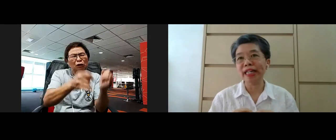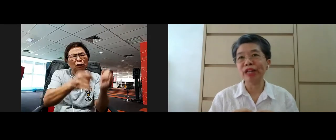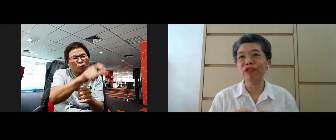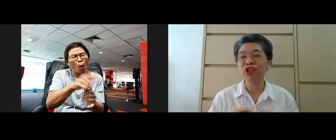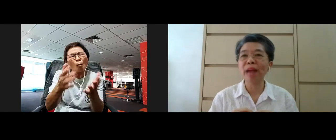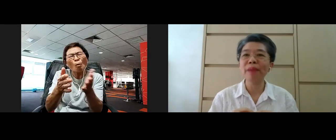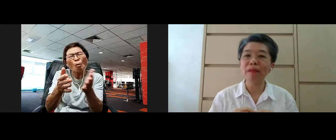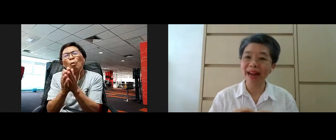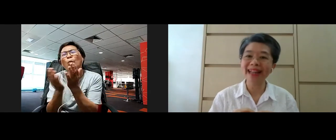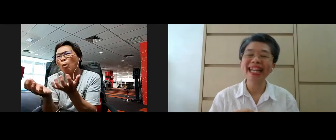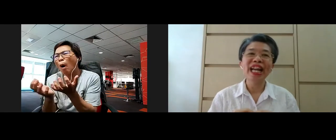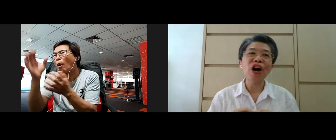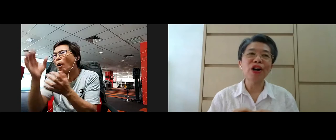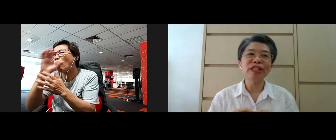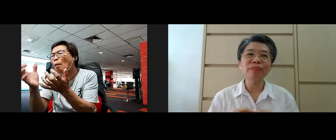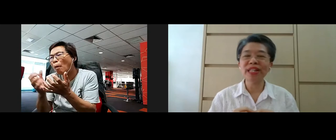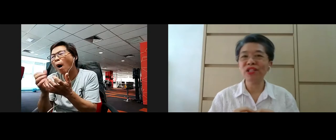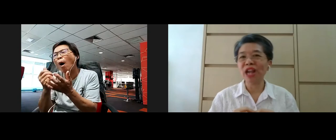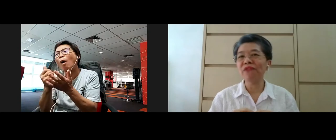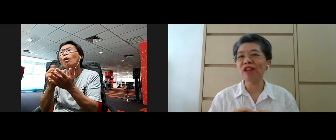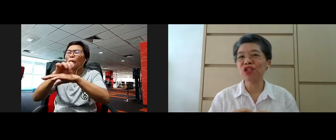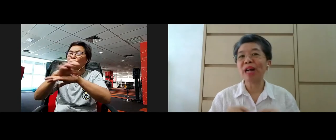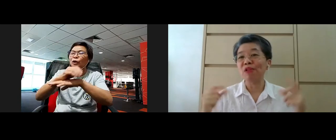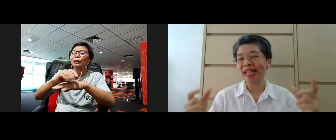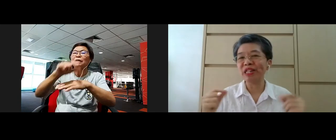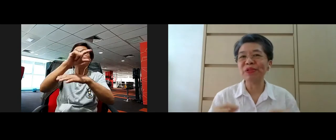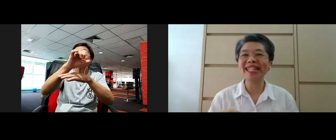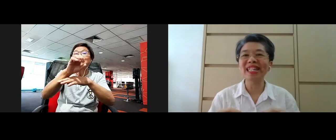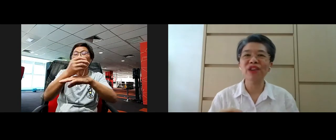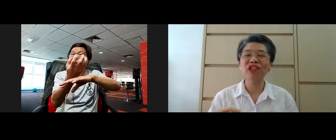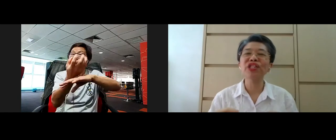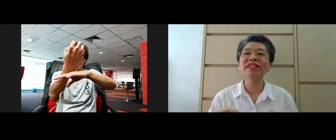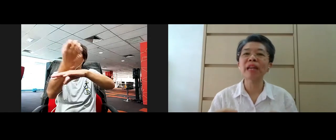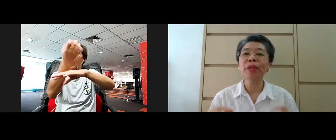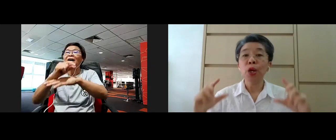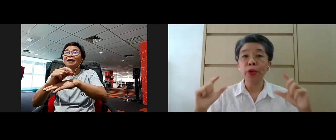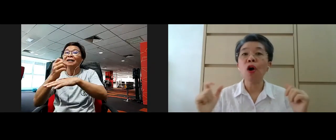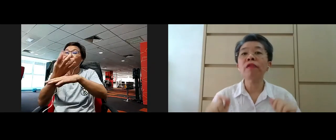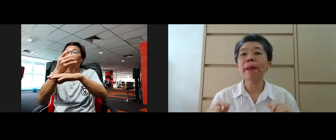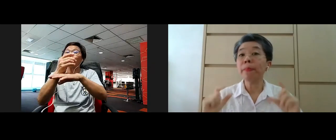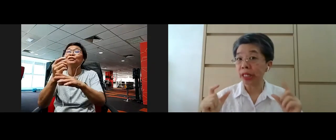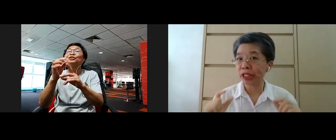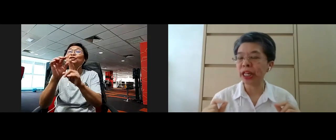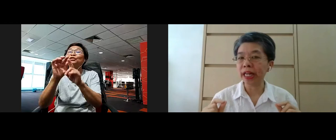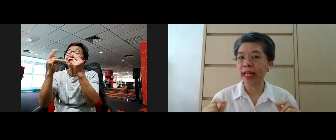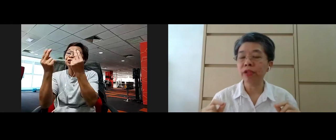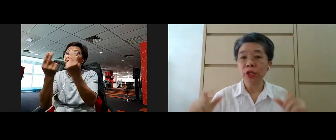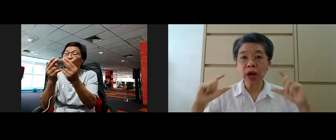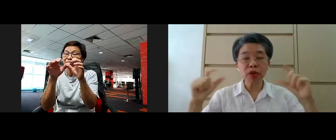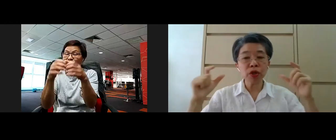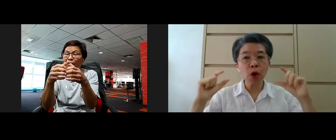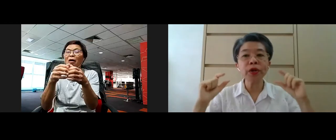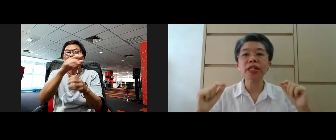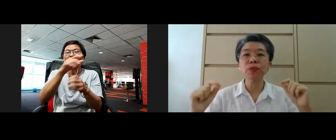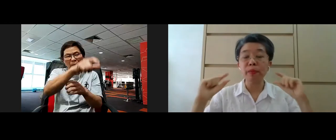you know, GEM helpline, or the Buddhist GEM Fellowship counselling unit, the traditional name, we call them person in need.